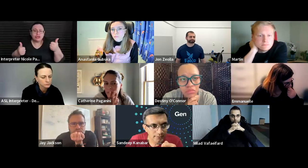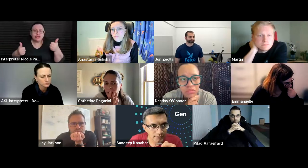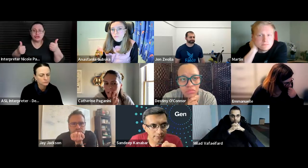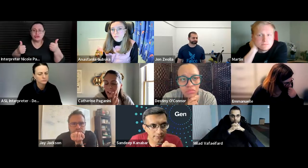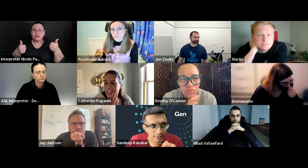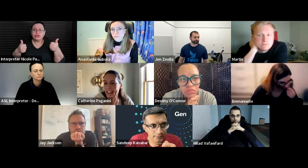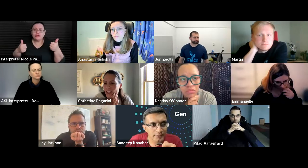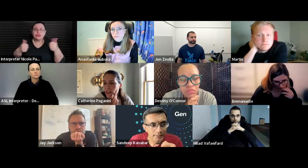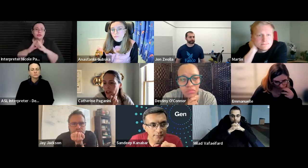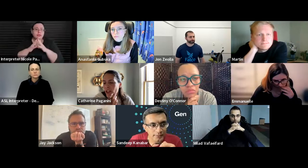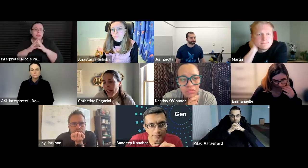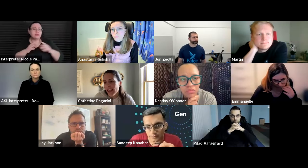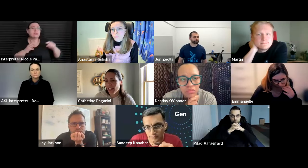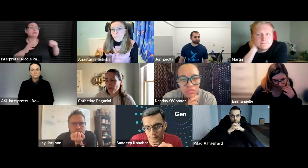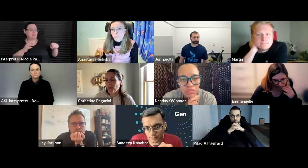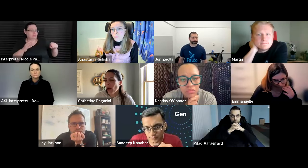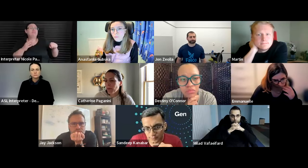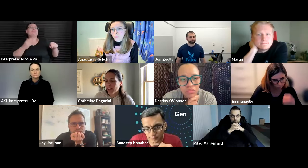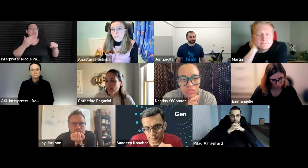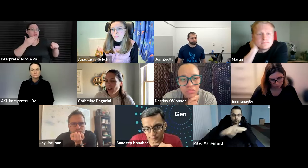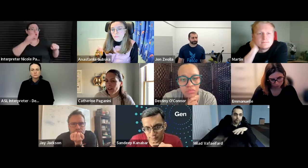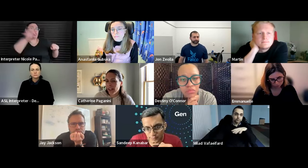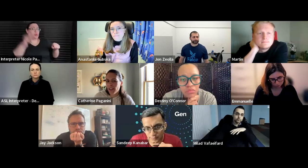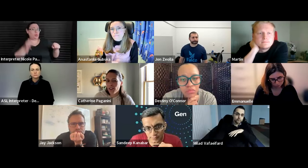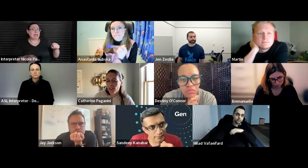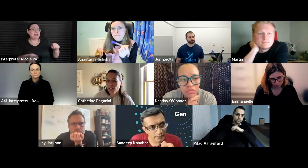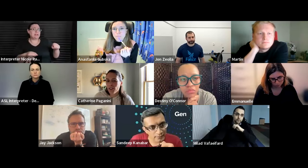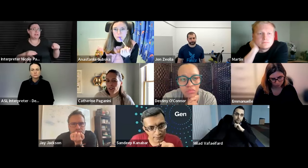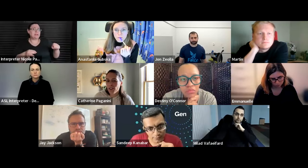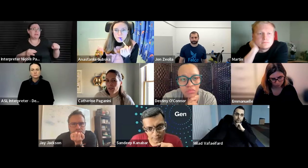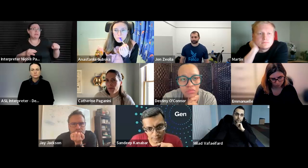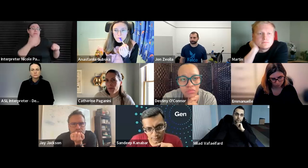um i think that's a good question i think probably not like